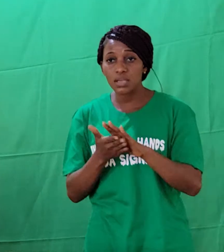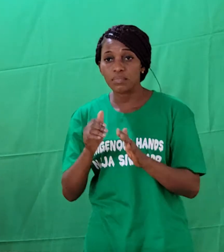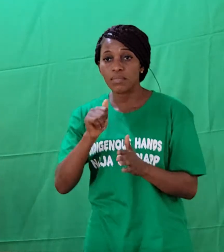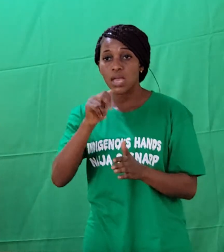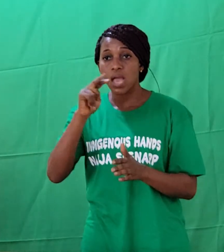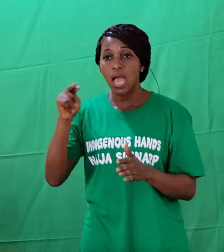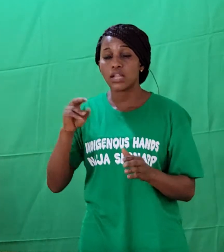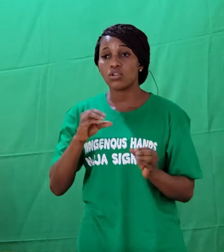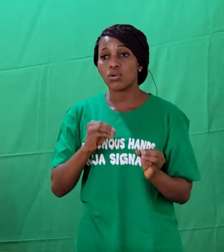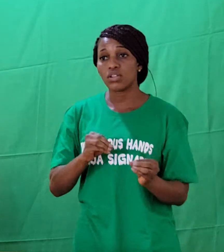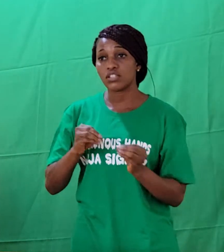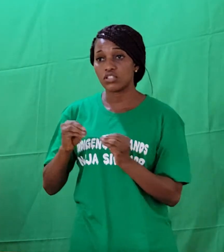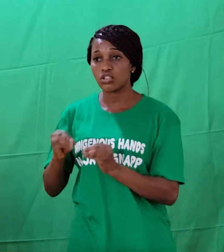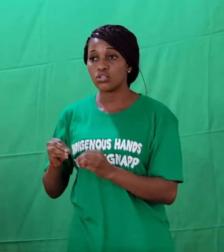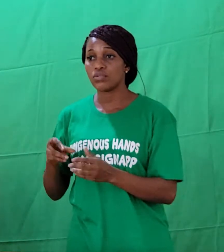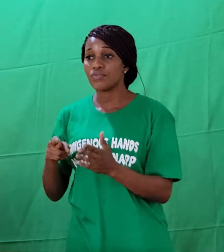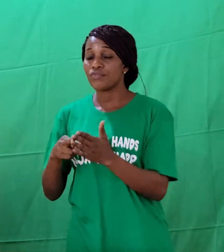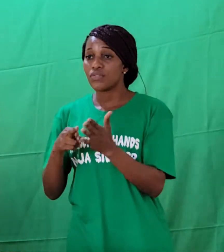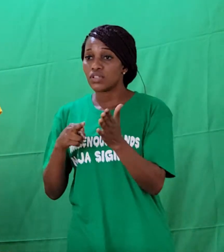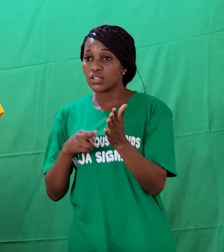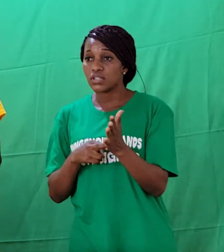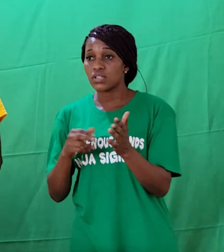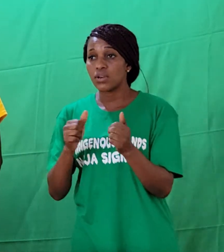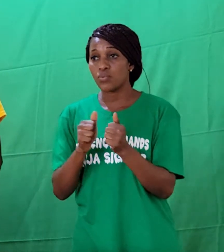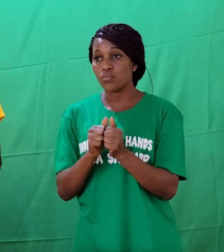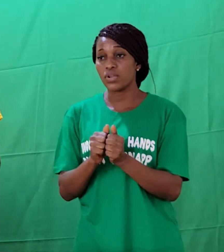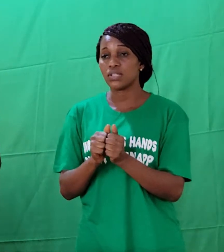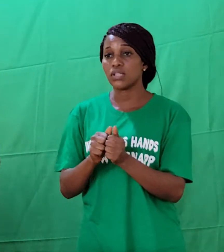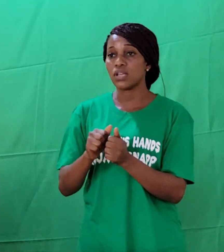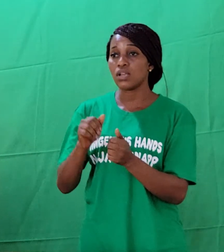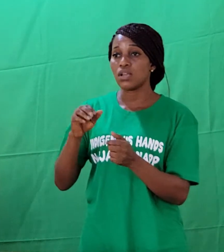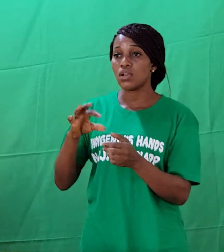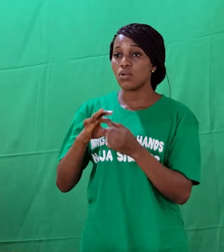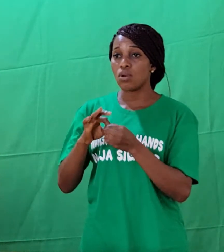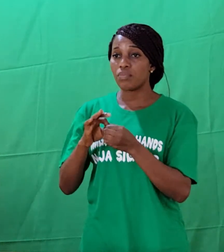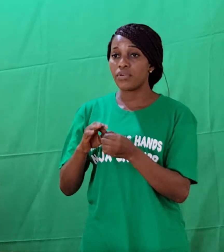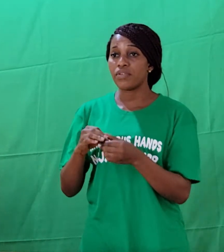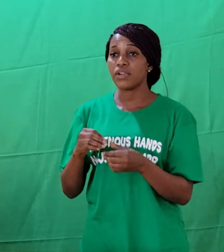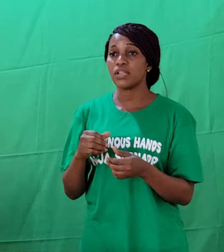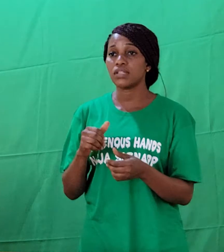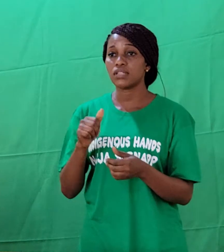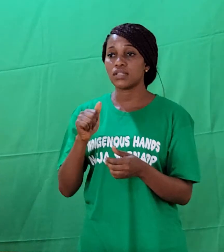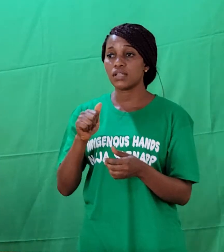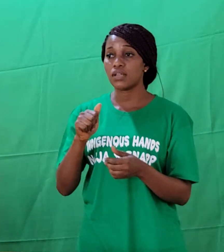registered with the Corporate Affairs Commission in Nigeria in 2014.